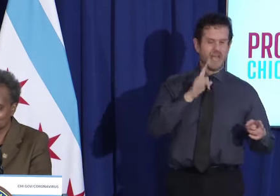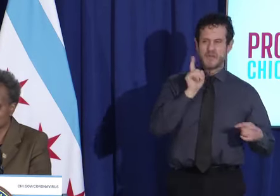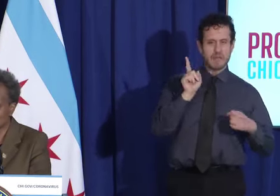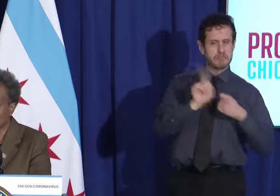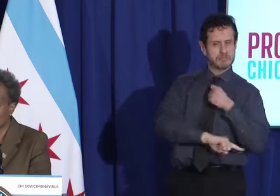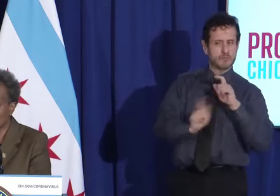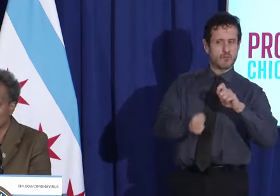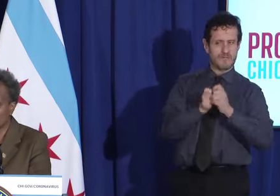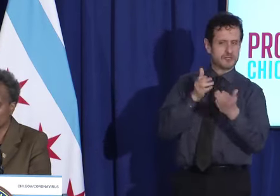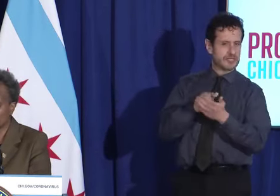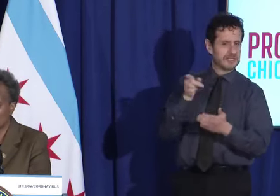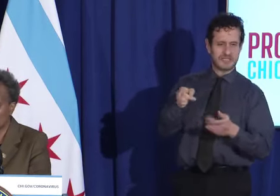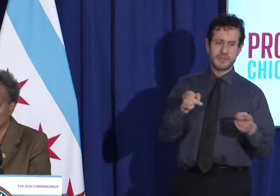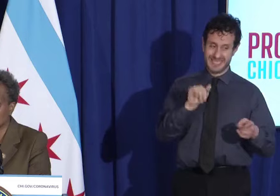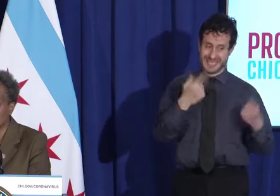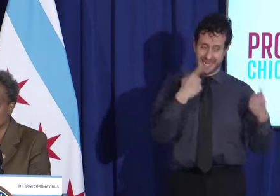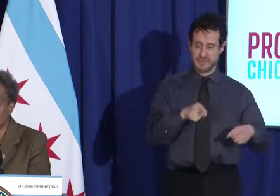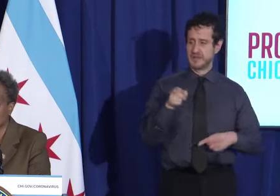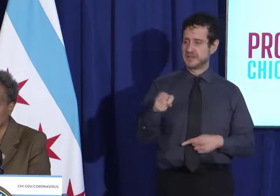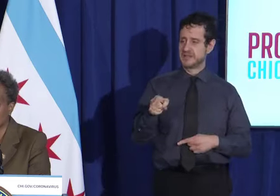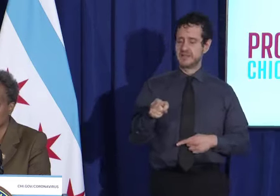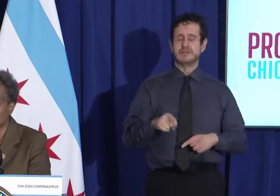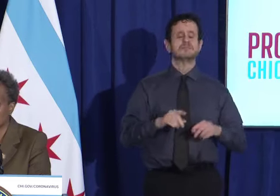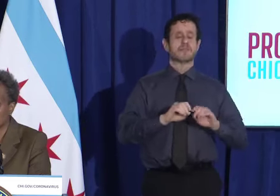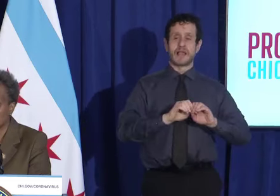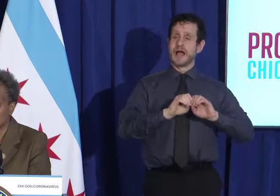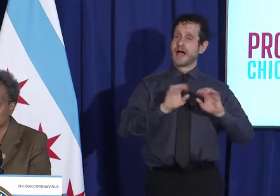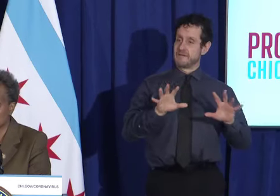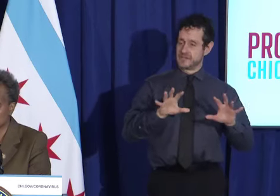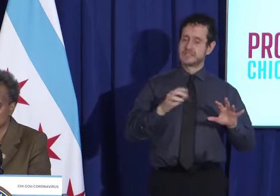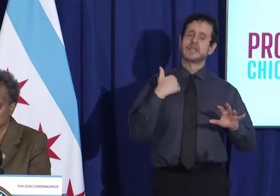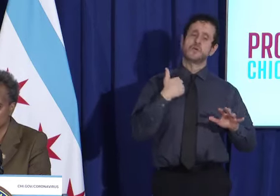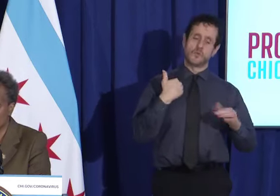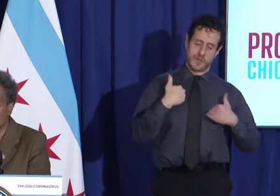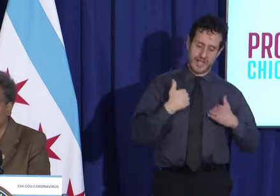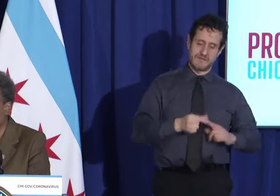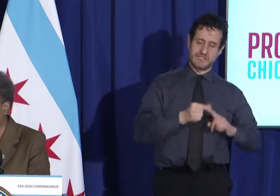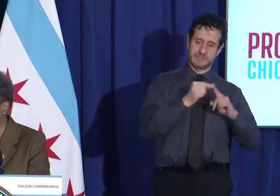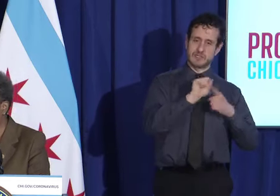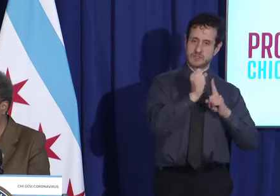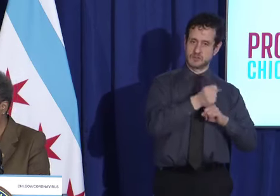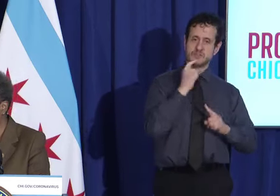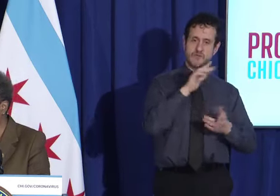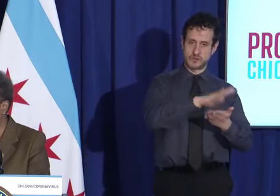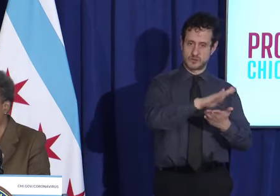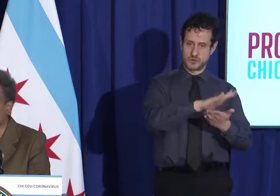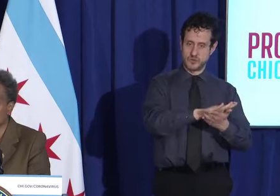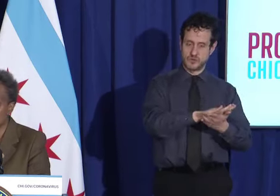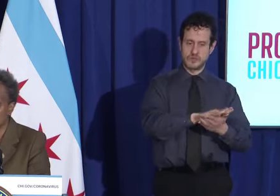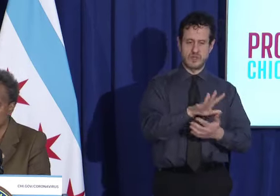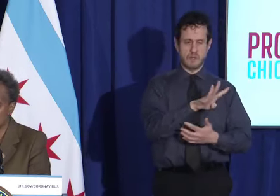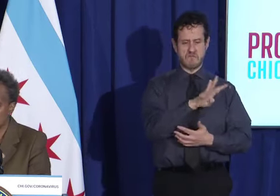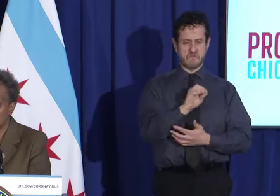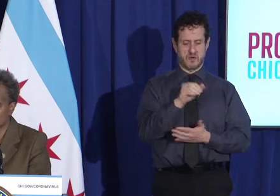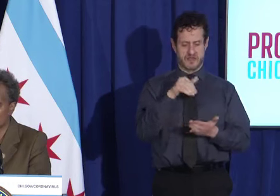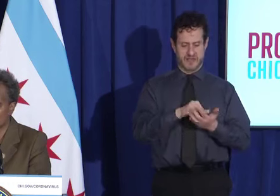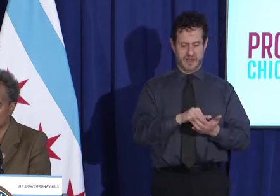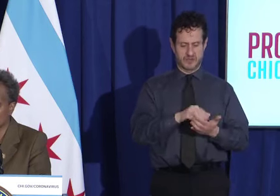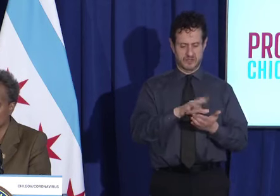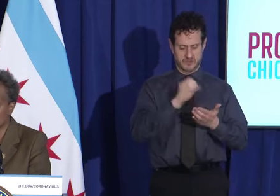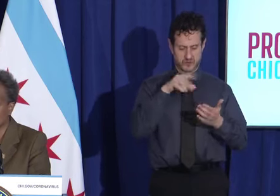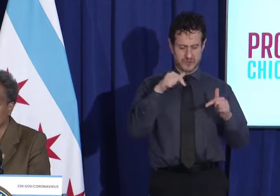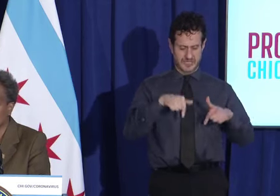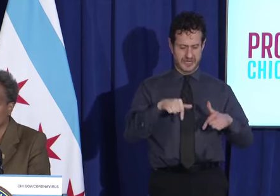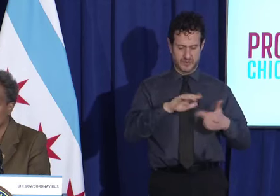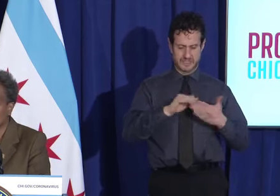say, we obviously carved down an exception for schools. There's about 40,000 students in the city of Chicago